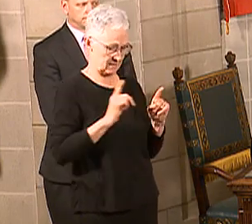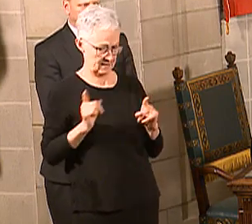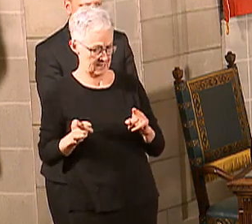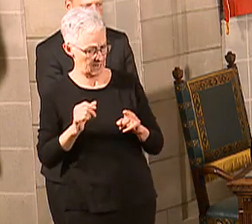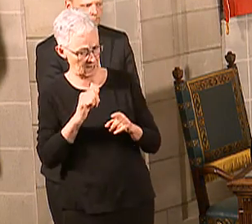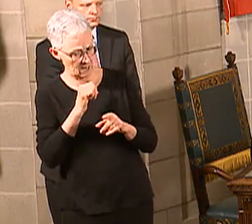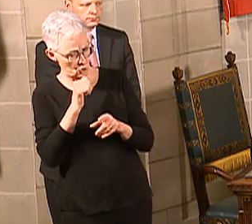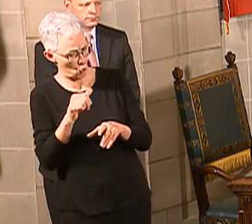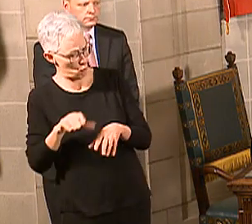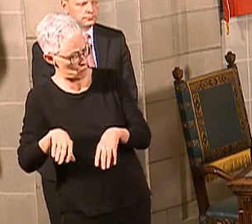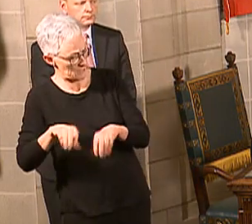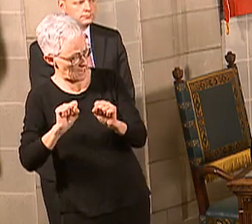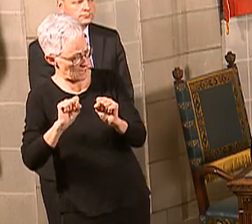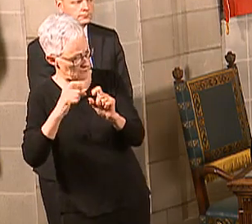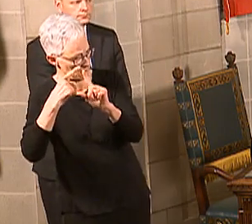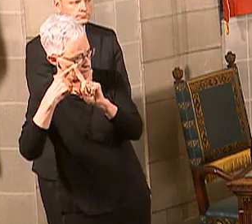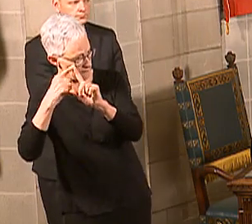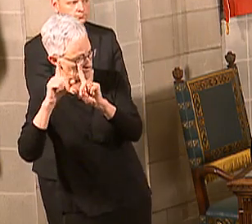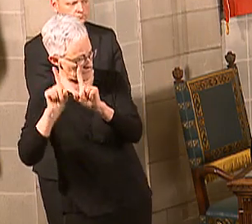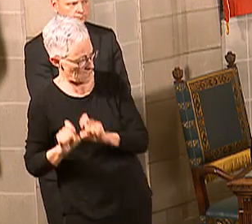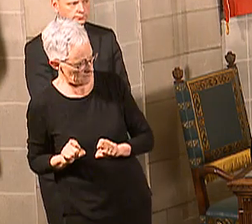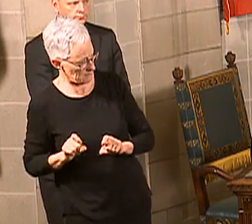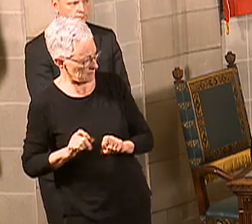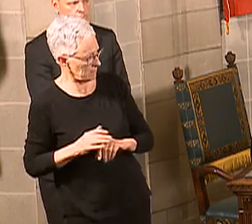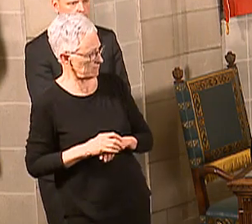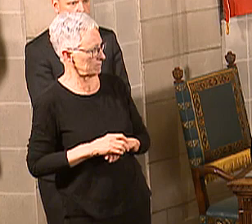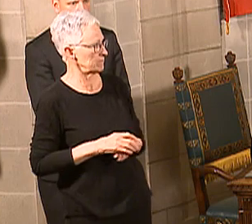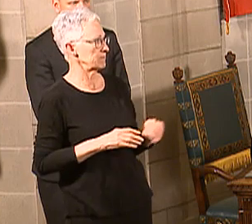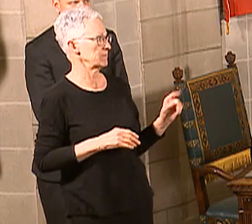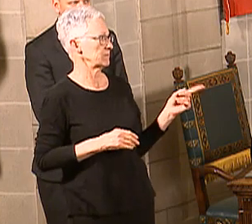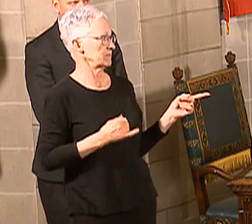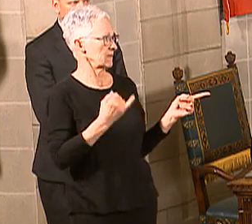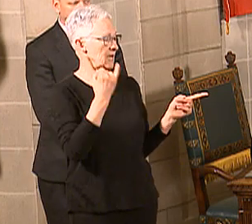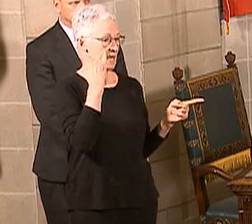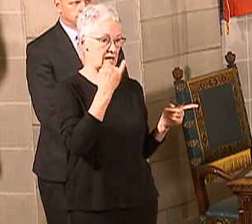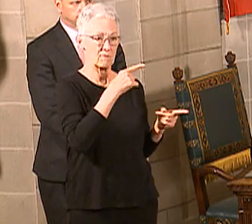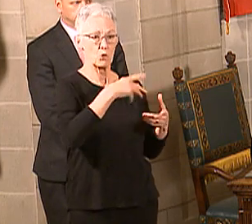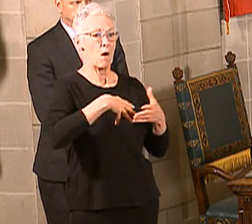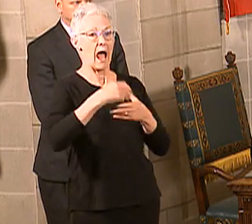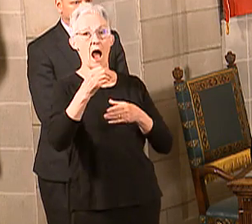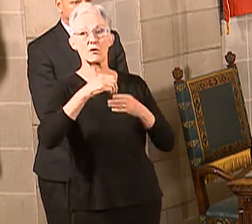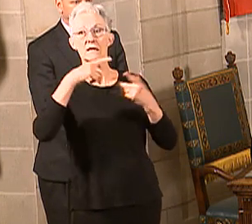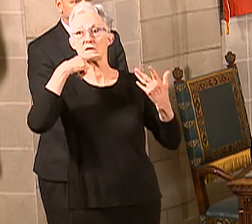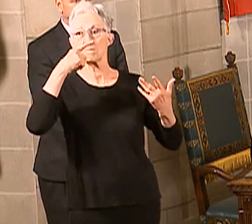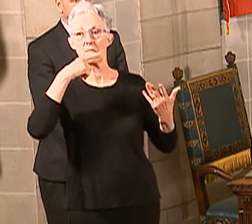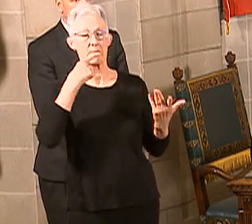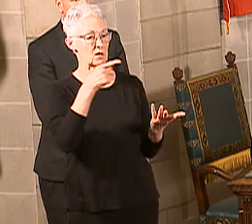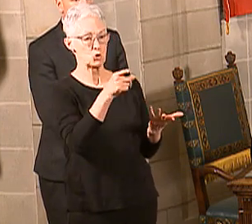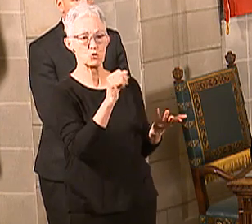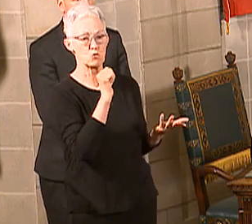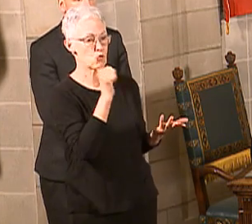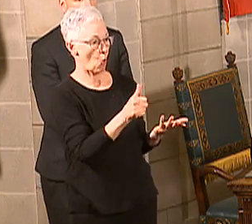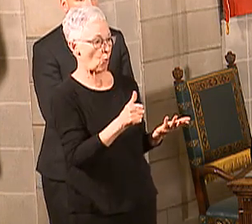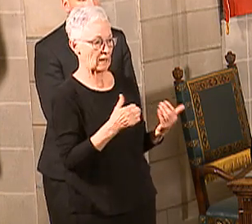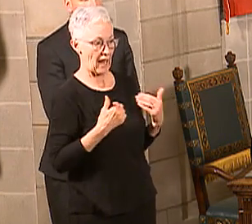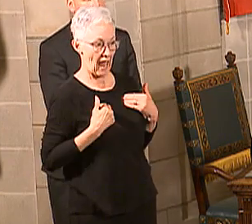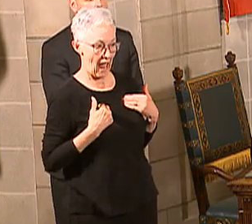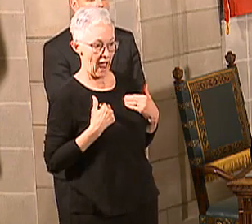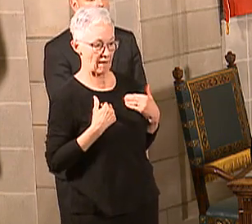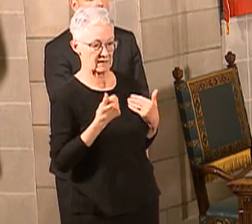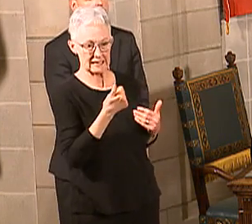is if you're out in the public and you don't have symptoms, there's really no way to know whether you have COVID. If have symptoms,